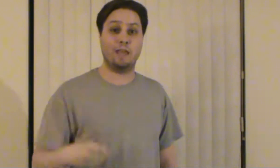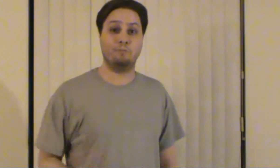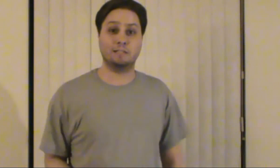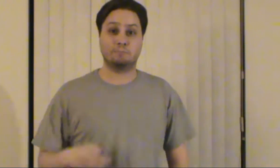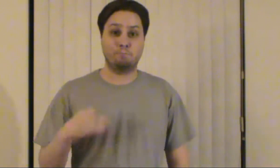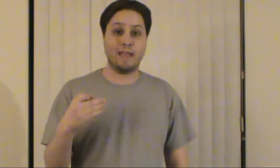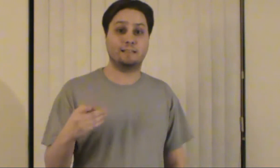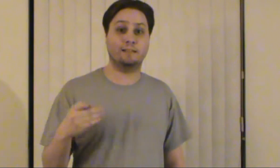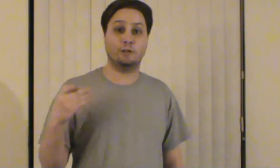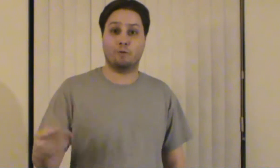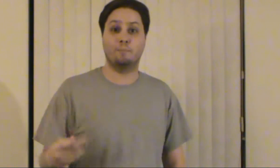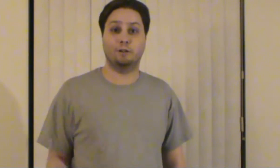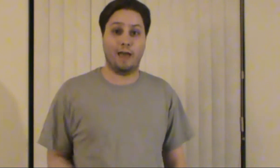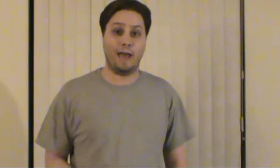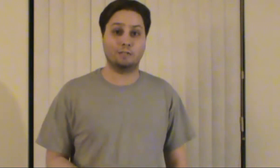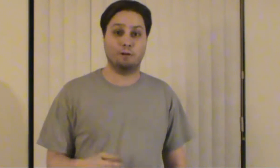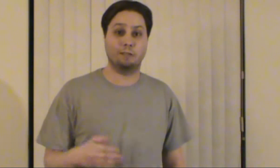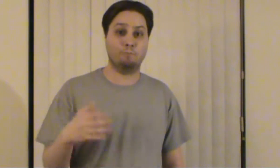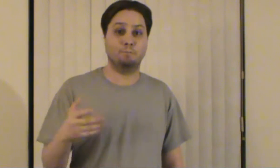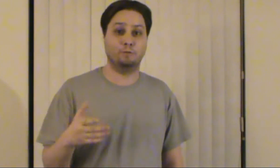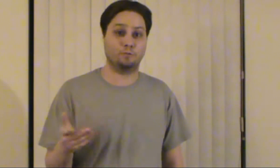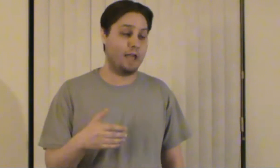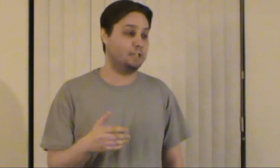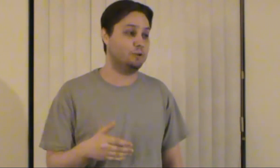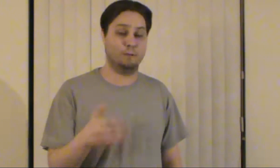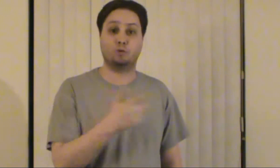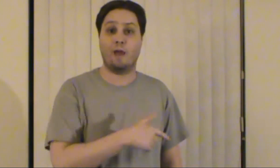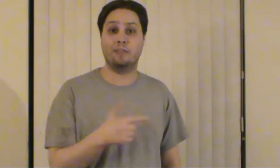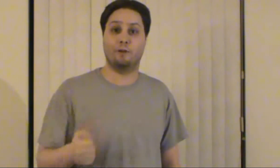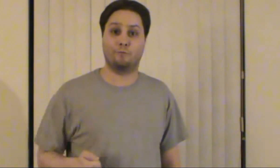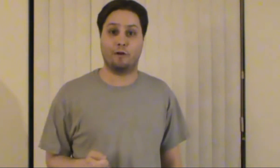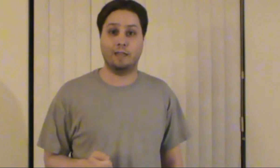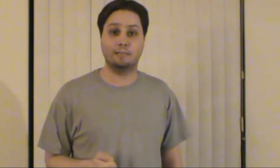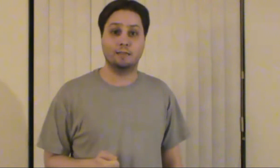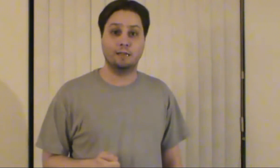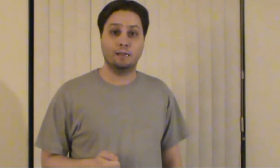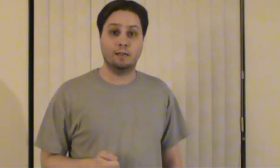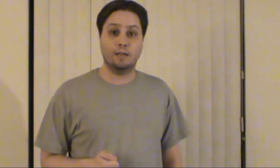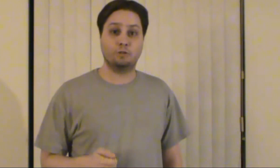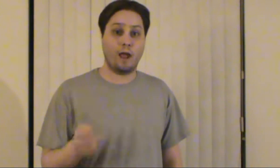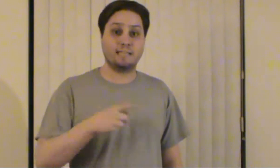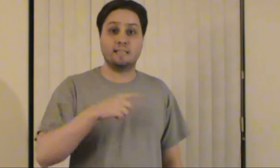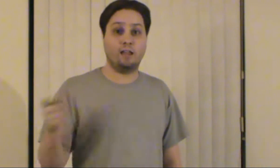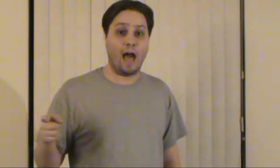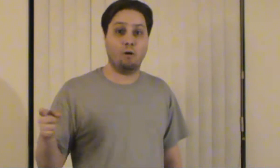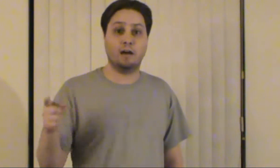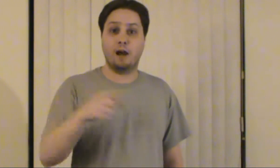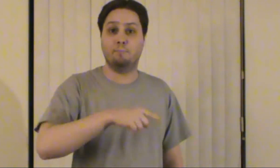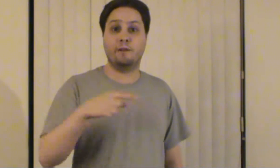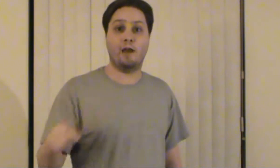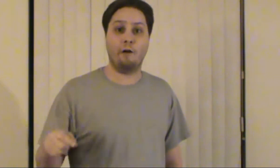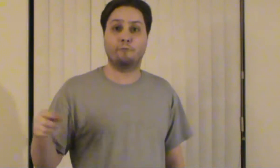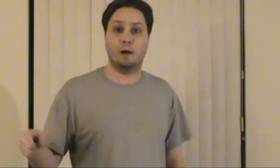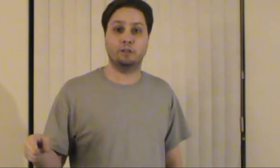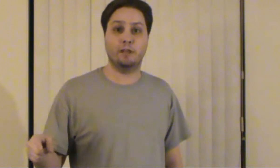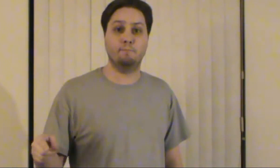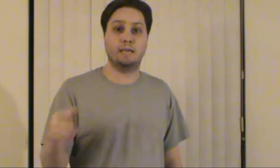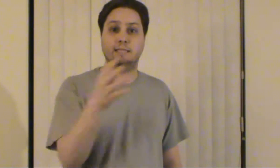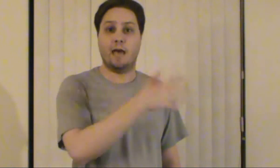thing was basically criminal act with people trying to betray their friend and try to sell out a company out from under them because